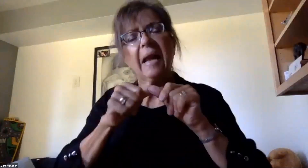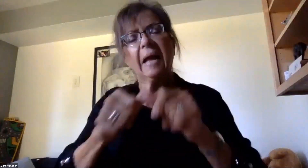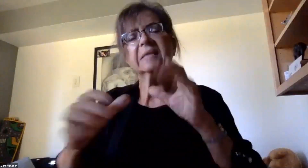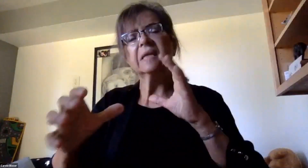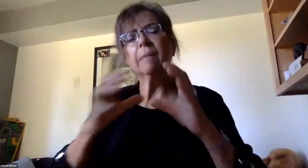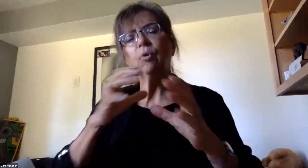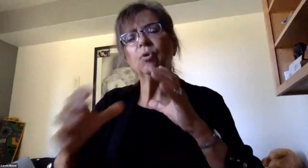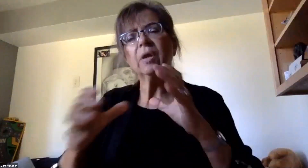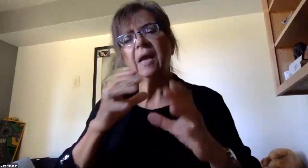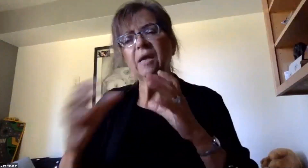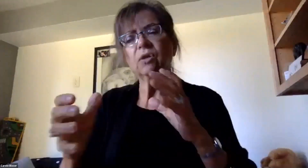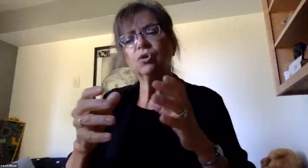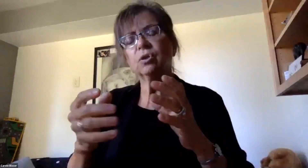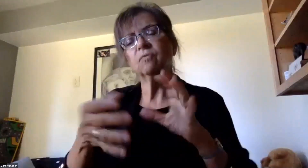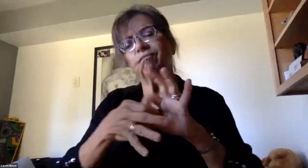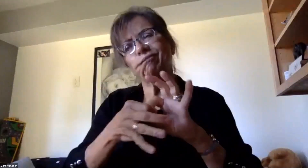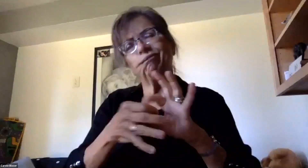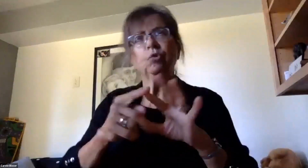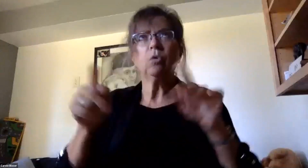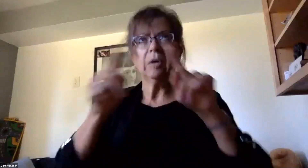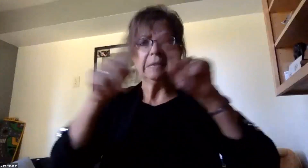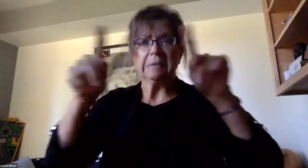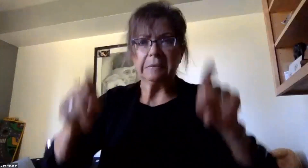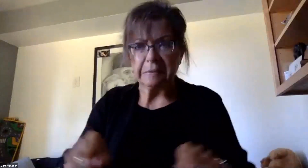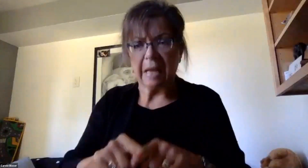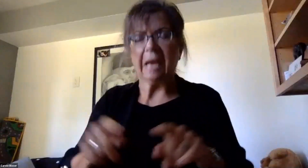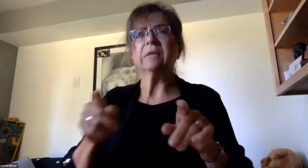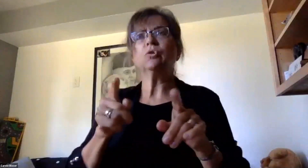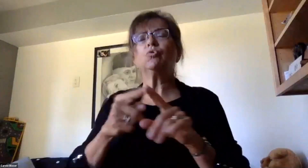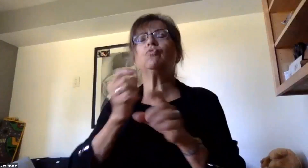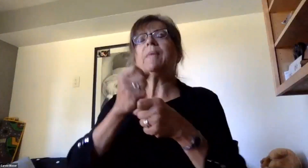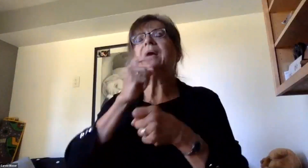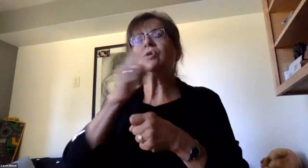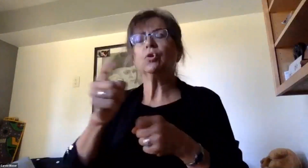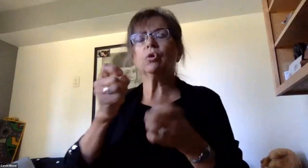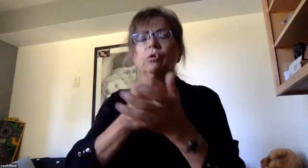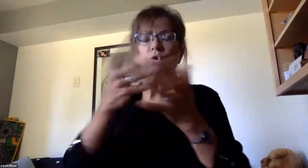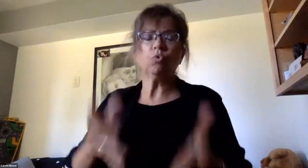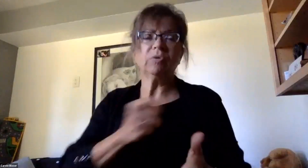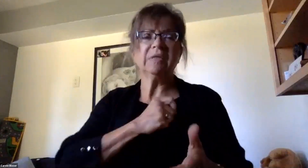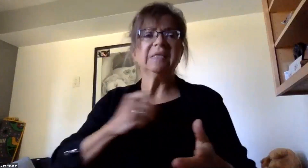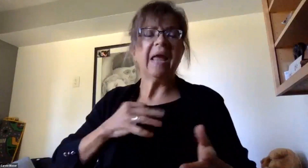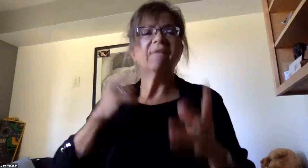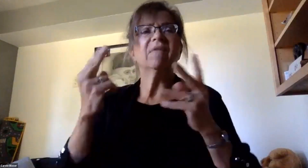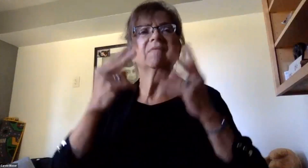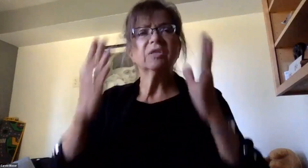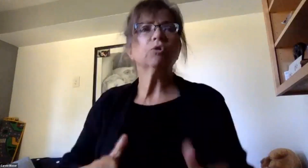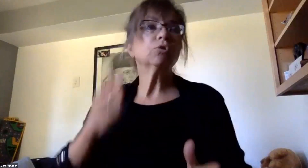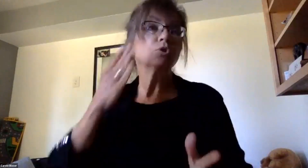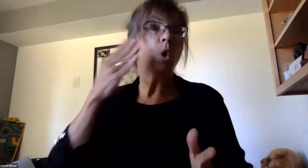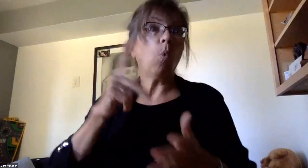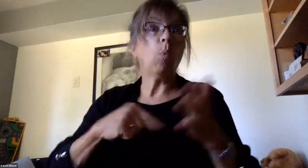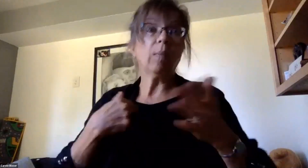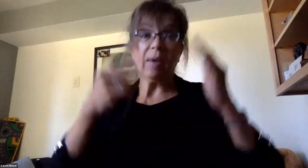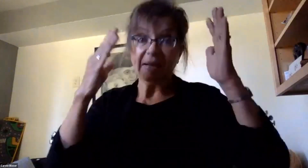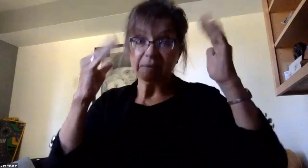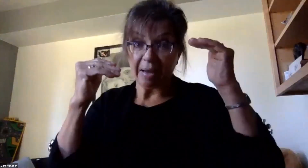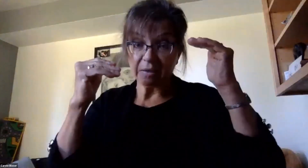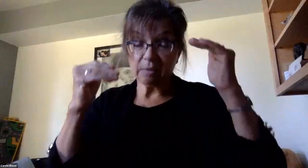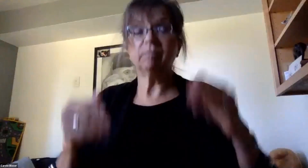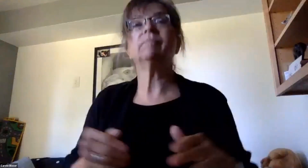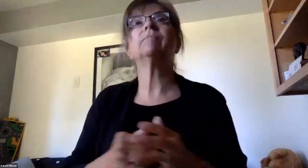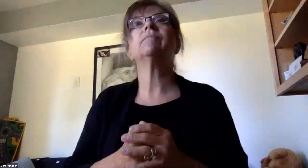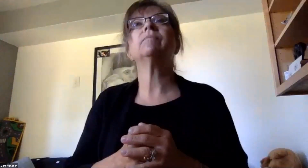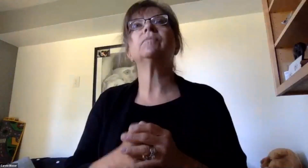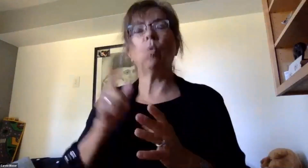the signage efforts to ensure that all students staff and visitors are aware of the expectations that we will have. A major